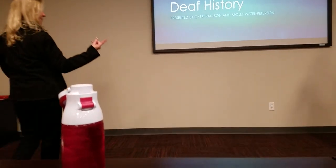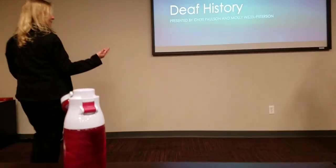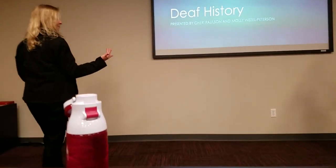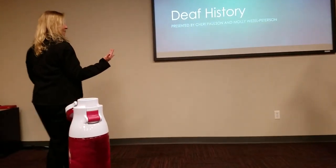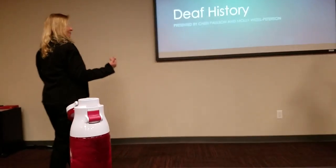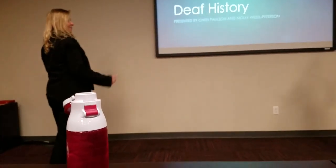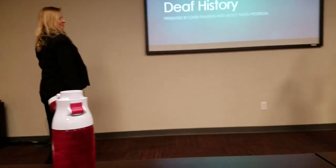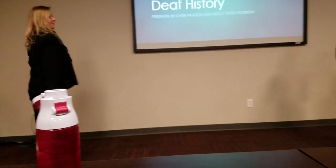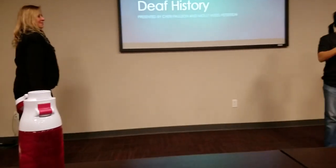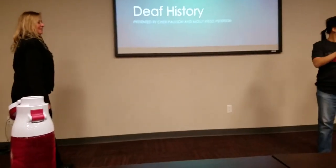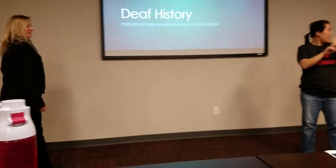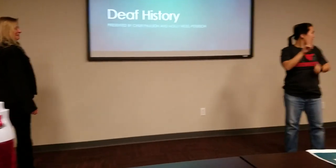Hold it.